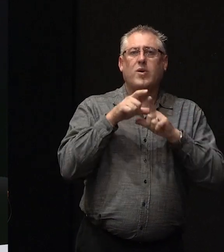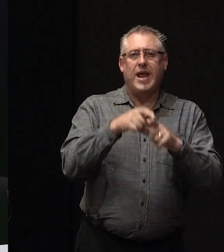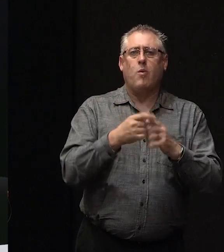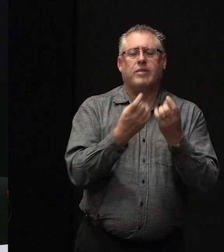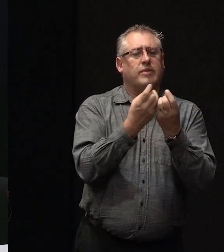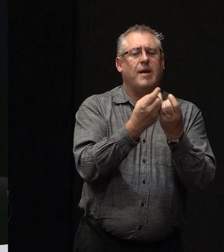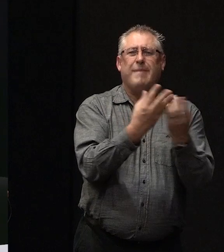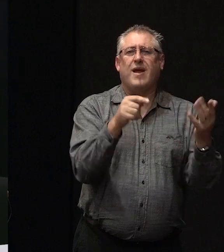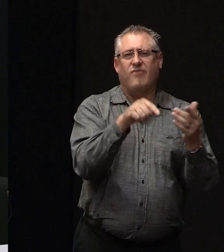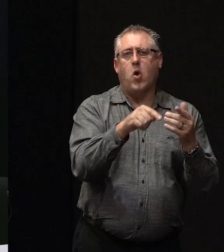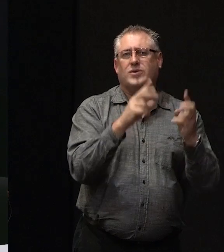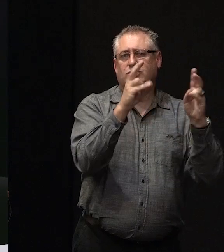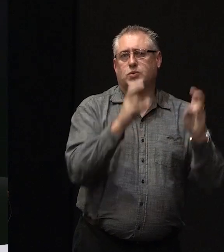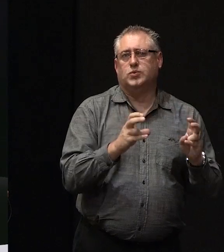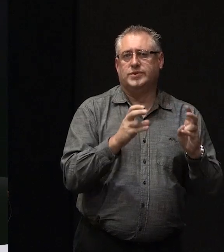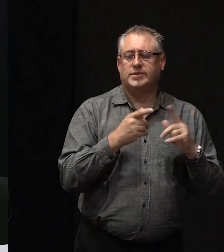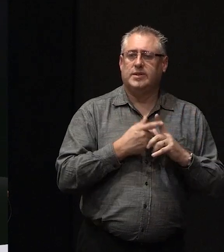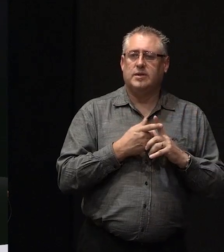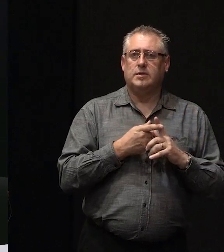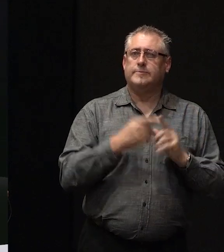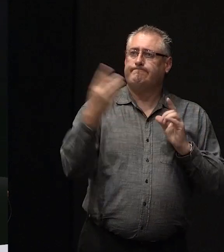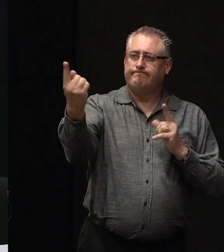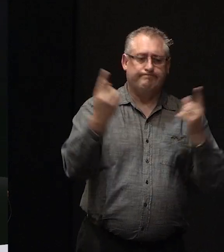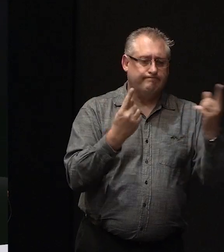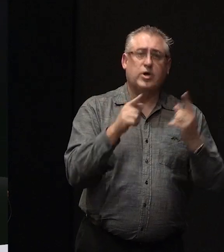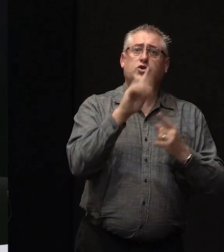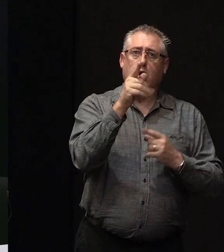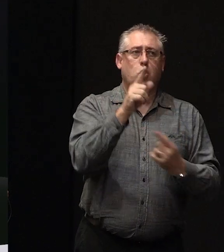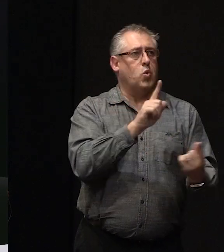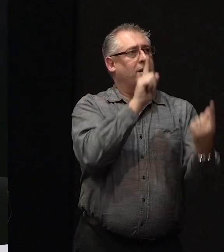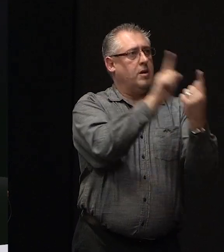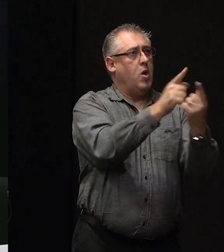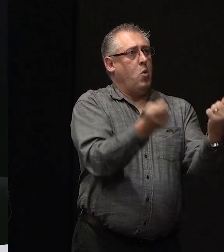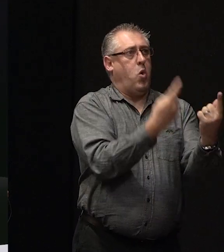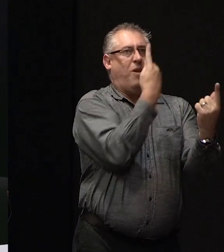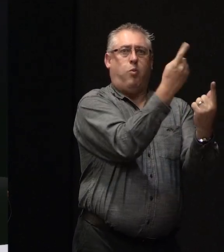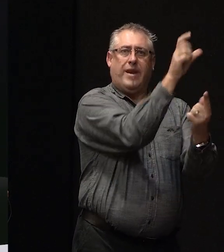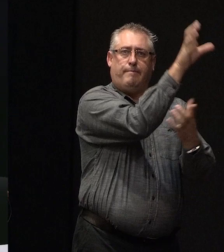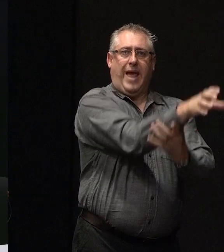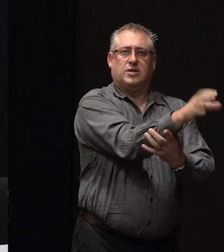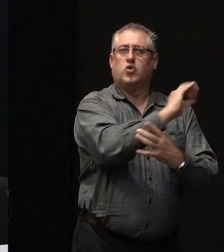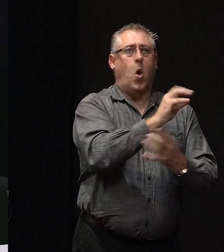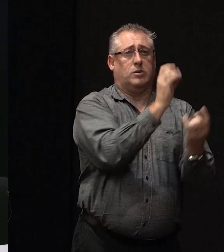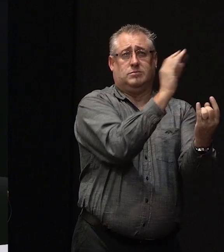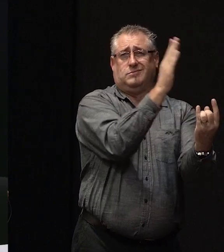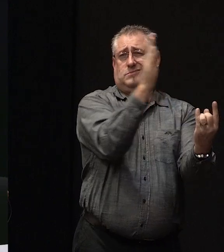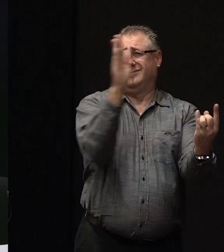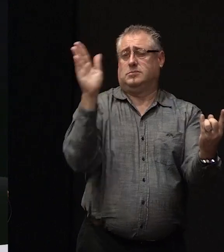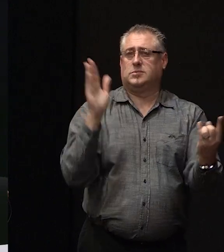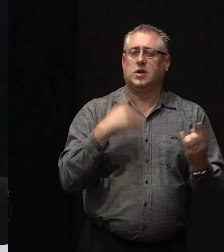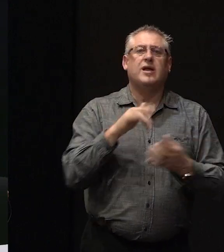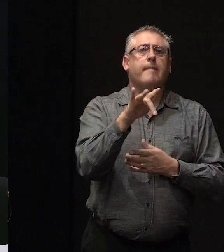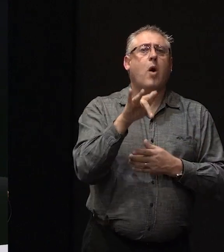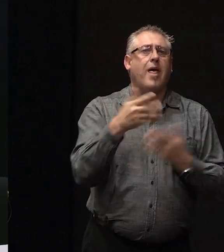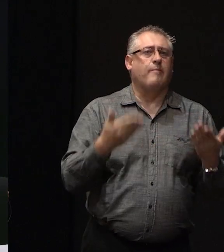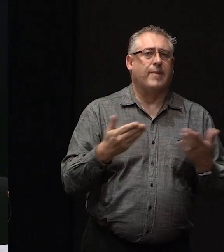work with all of the parties so that you end up dealing with one party essentially to help you through that process. So as to say, it's in a pilot phase